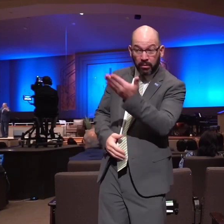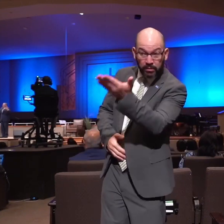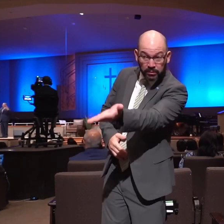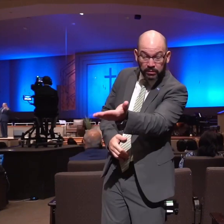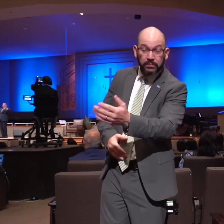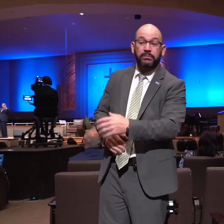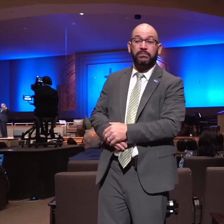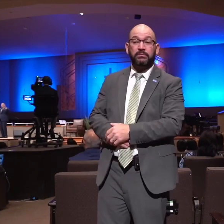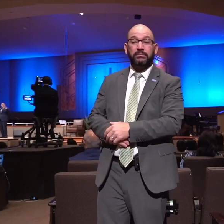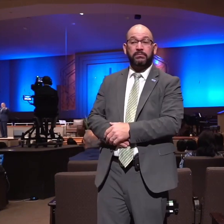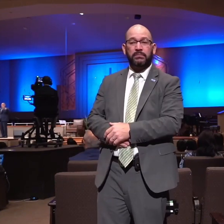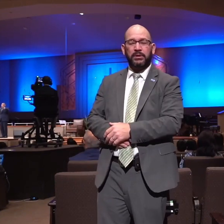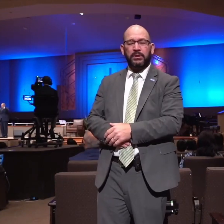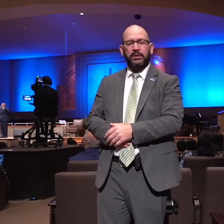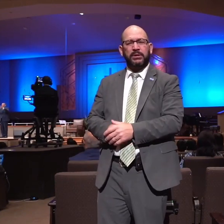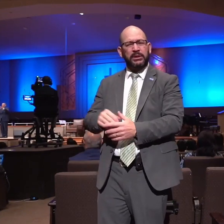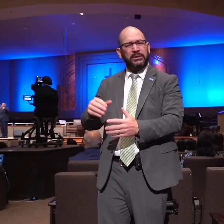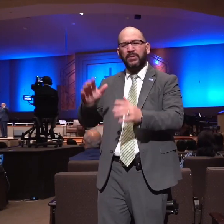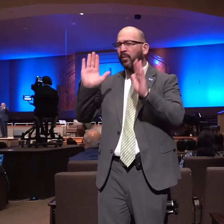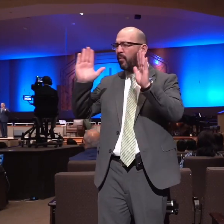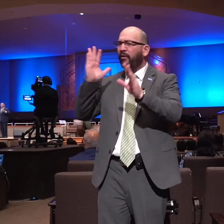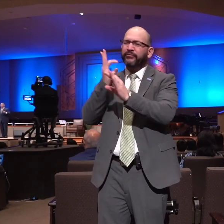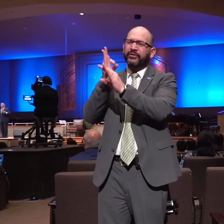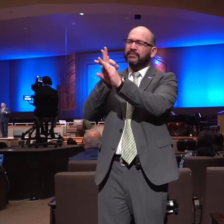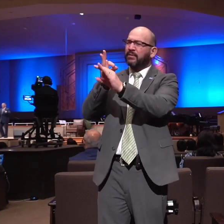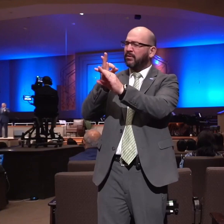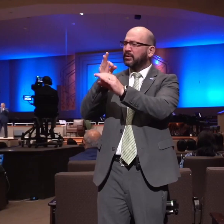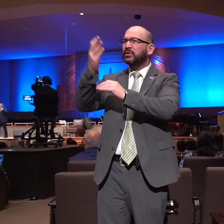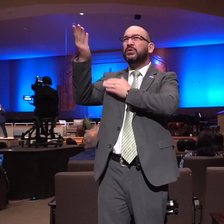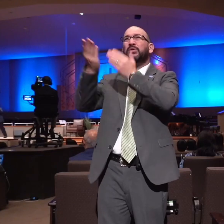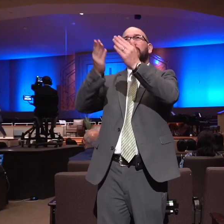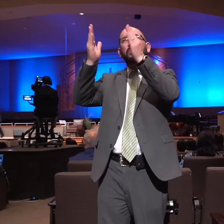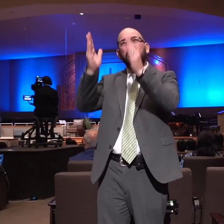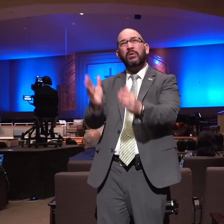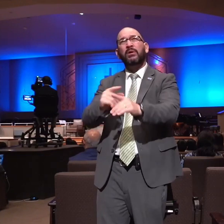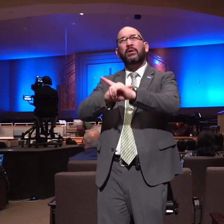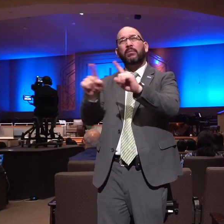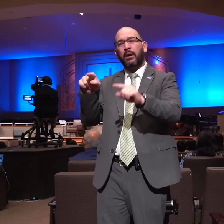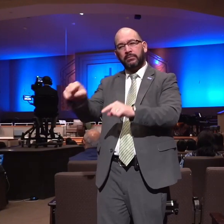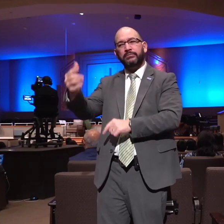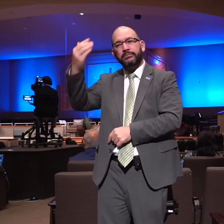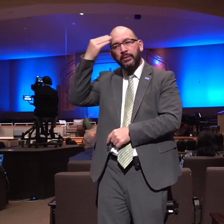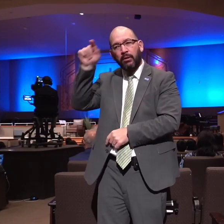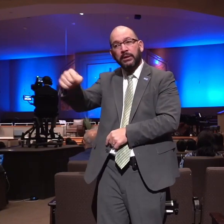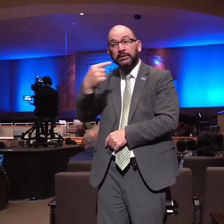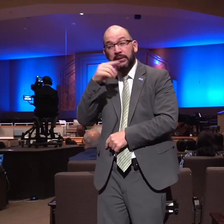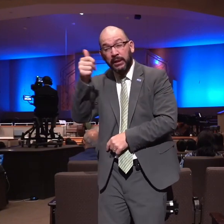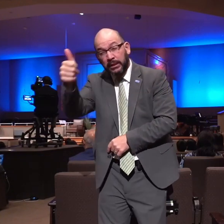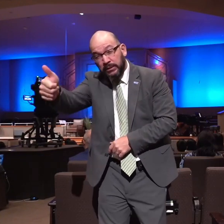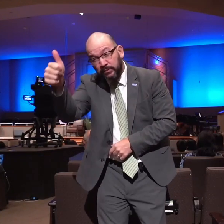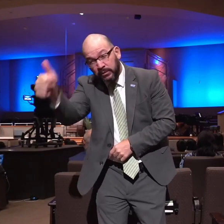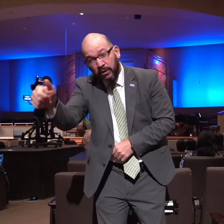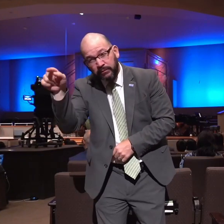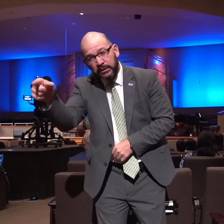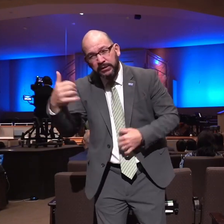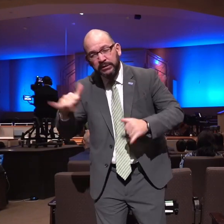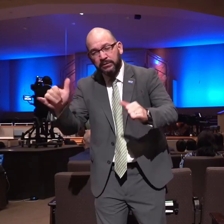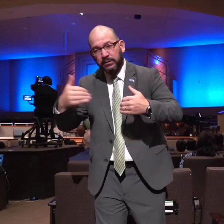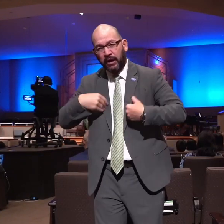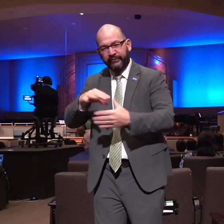that we would marvel at the power of god in his life yet saw paul recognize that he was still yet flesh and we need to recognize